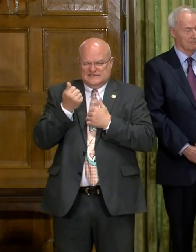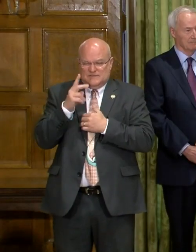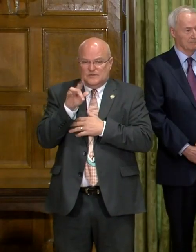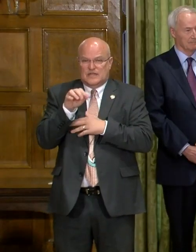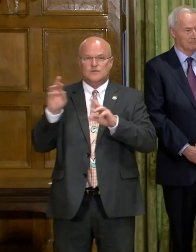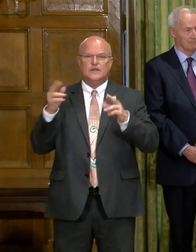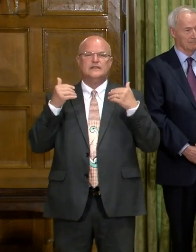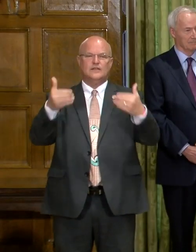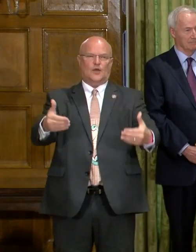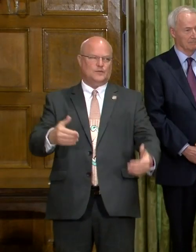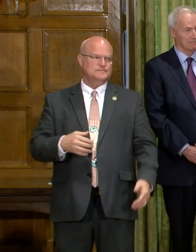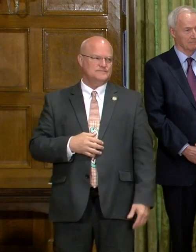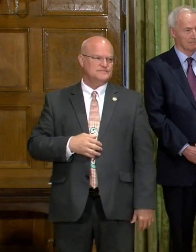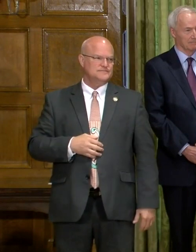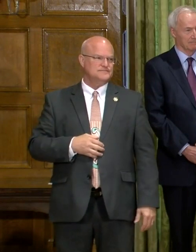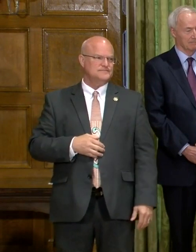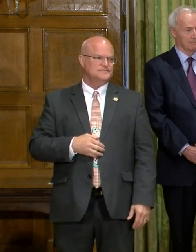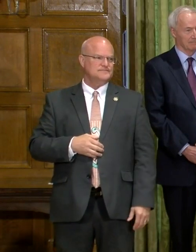matter of days ready to go.